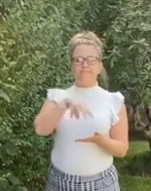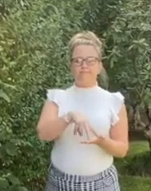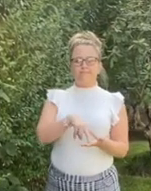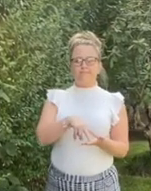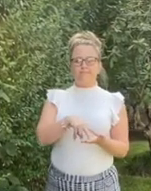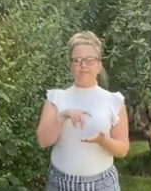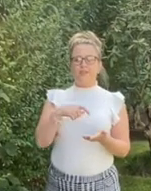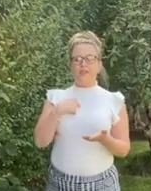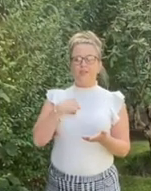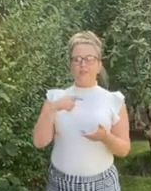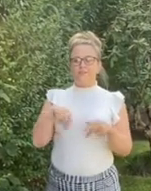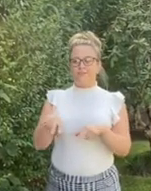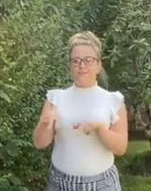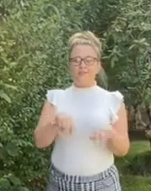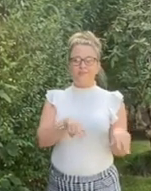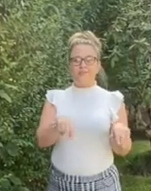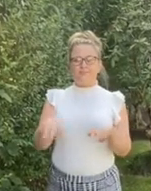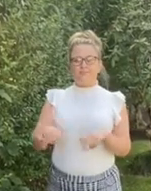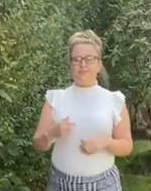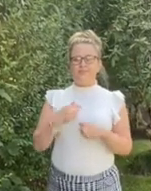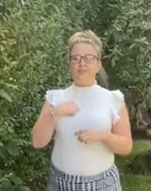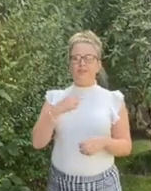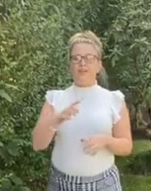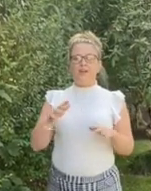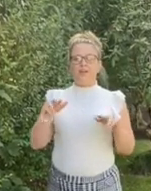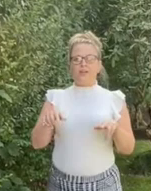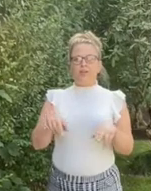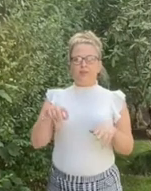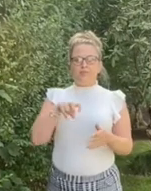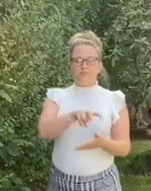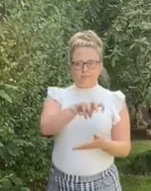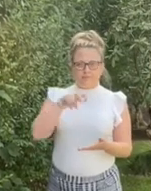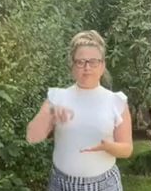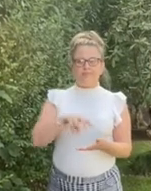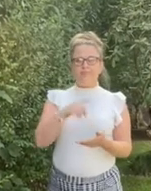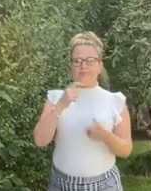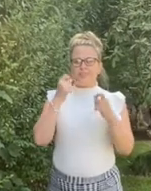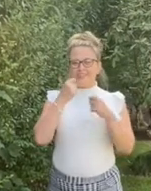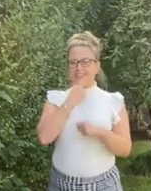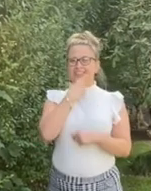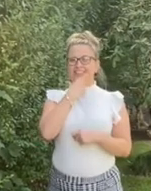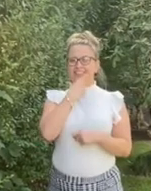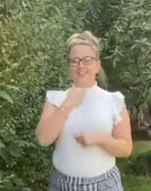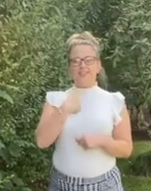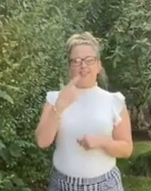about I gallop, I grin, I giggle, I shout